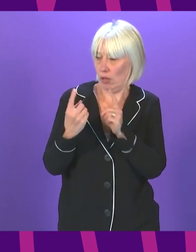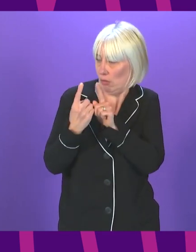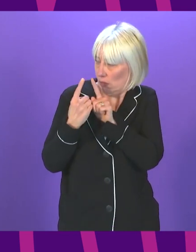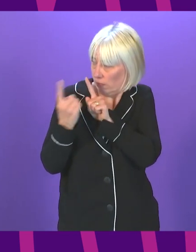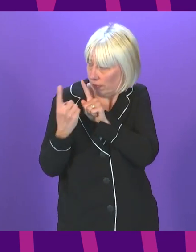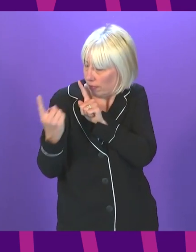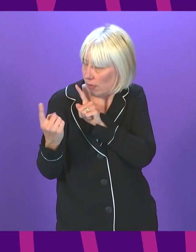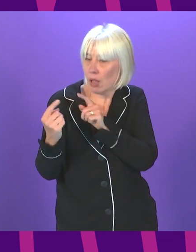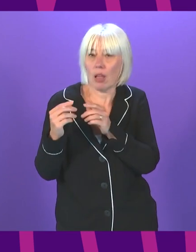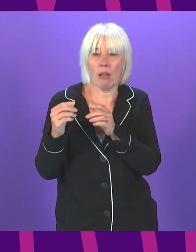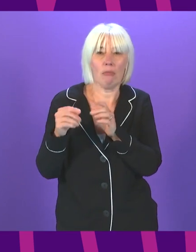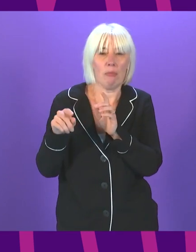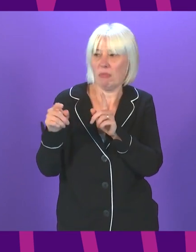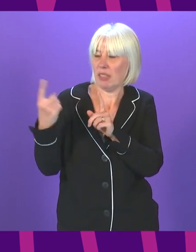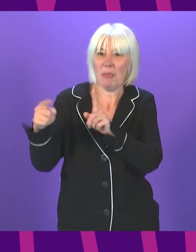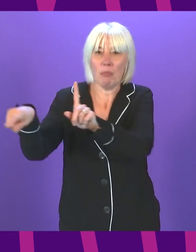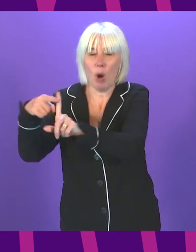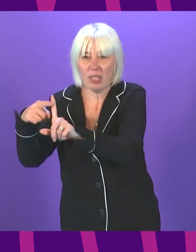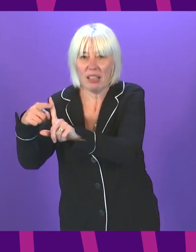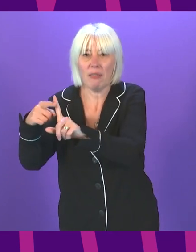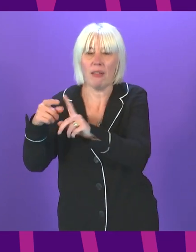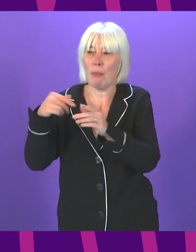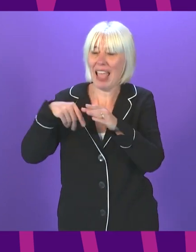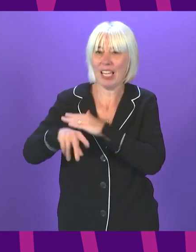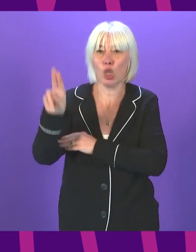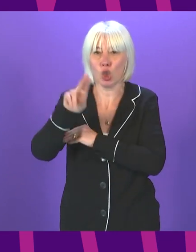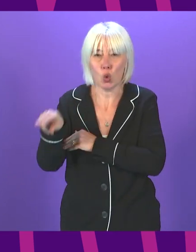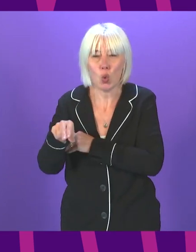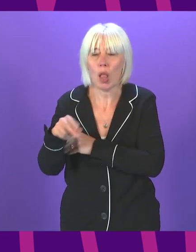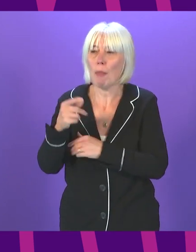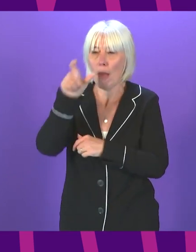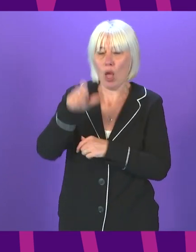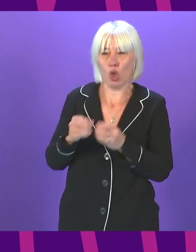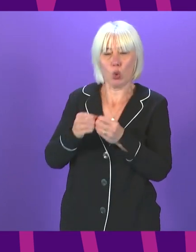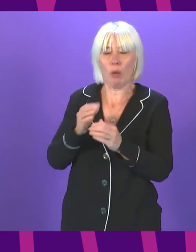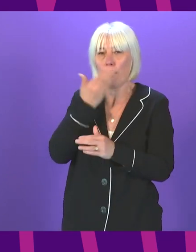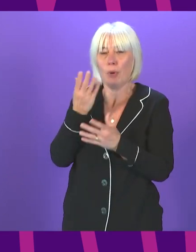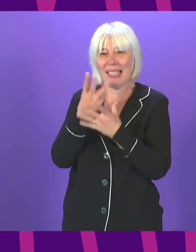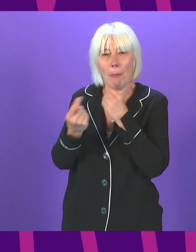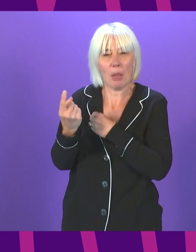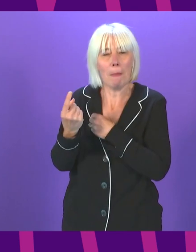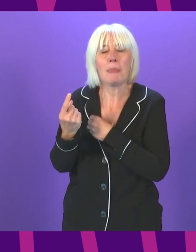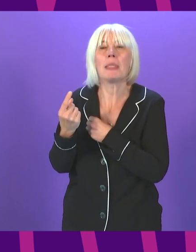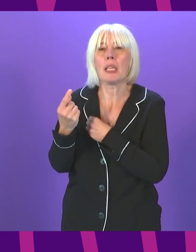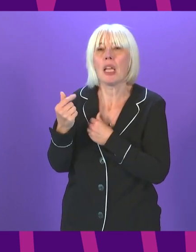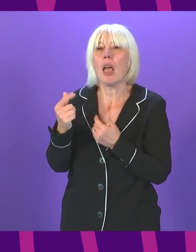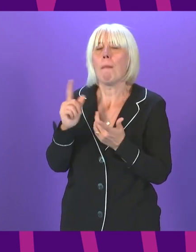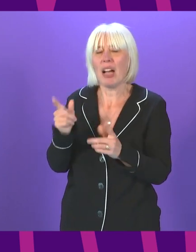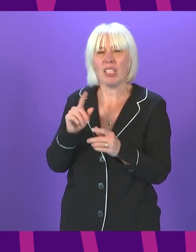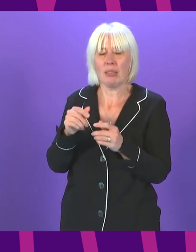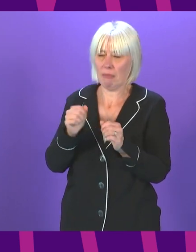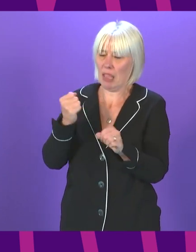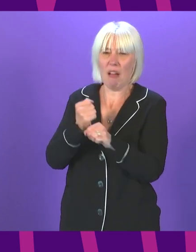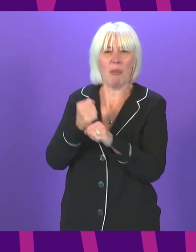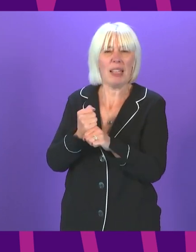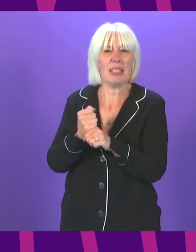is within a school setting, rather than, for example, an overnight stay and they not displaying symptoms. Can I ask the First Minister what assessment the Government has made of